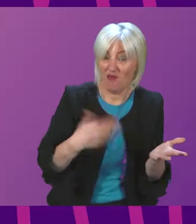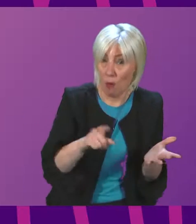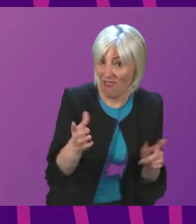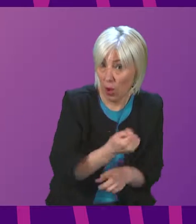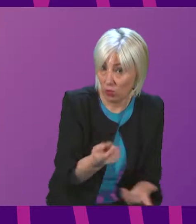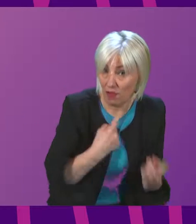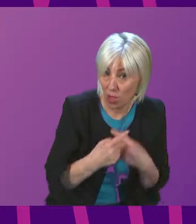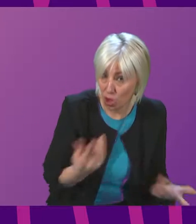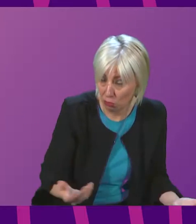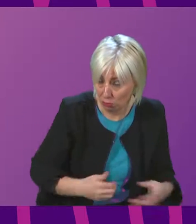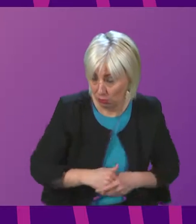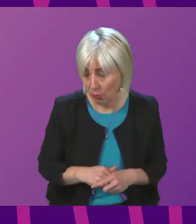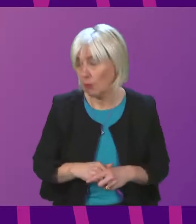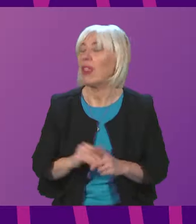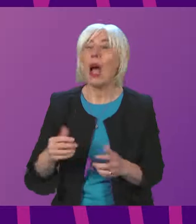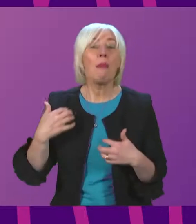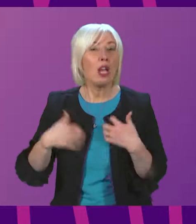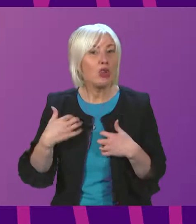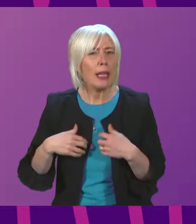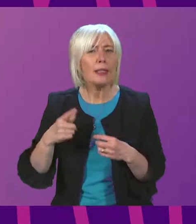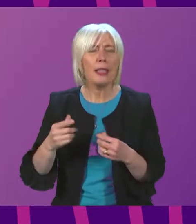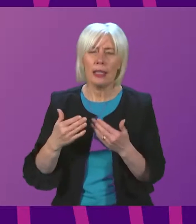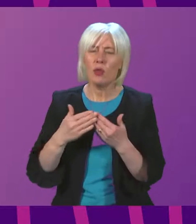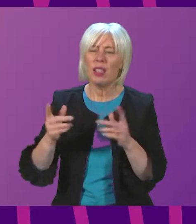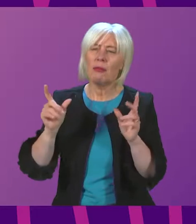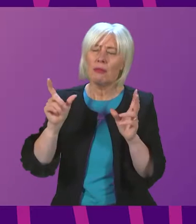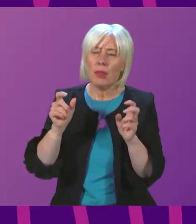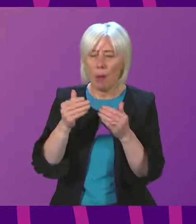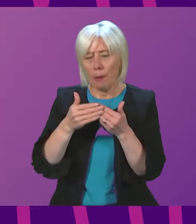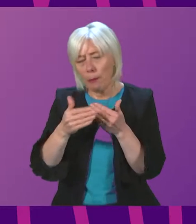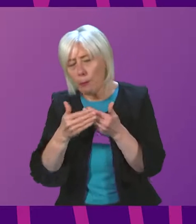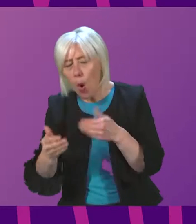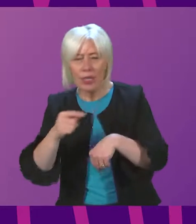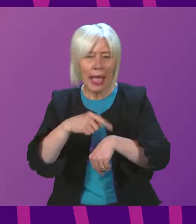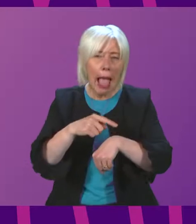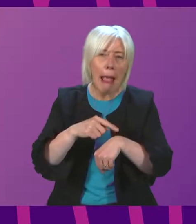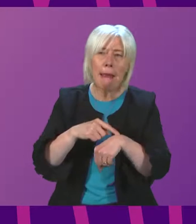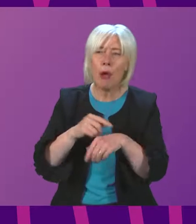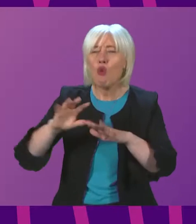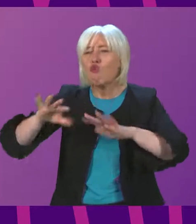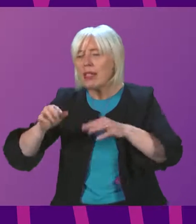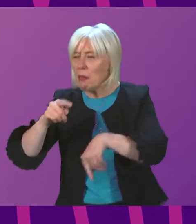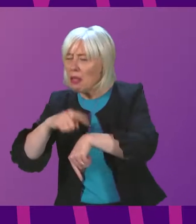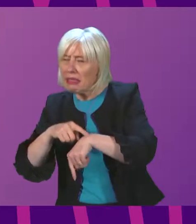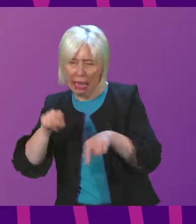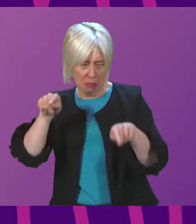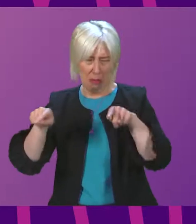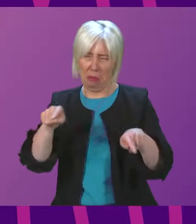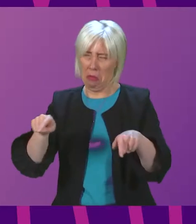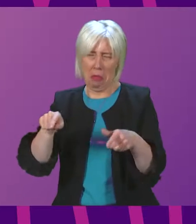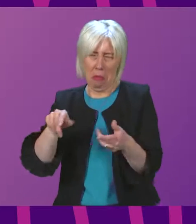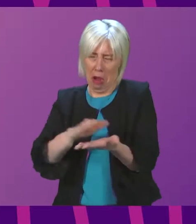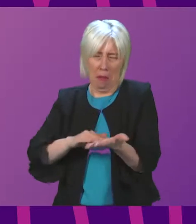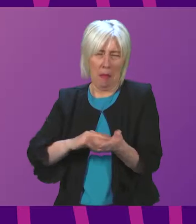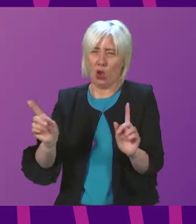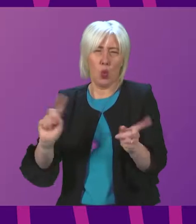I'm interested in the Cabinet Secretaries a bit more time and a reasonable time. Could she perhaps clarify what does